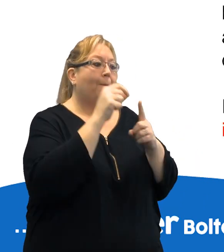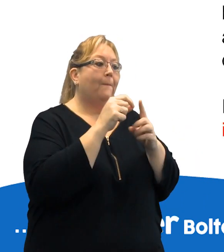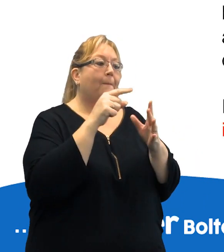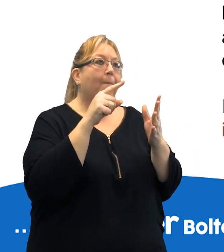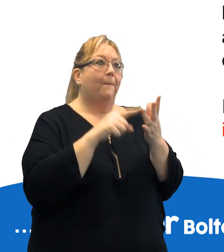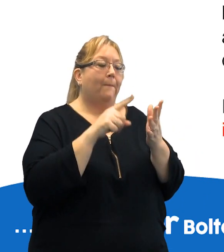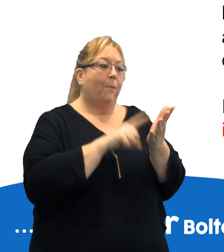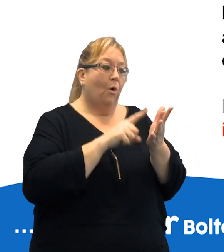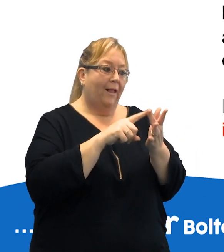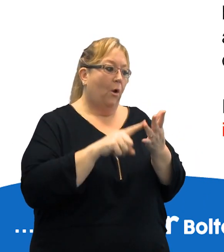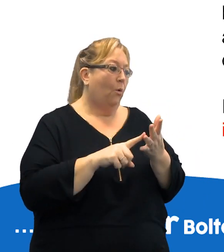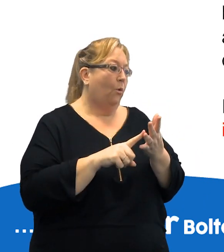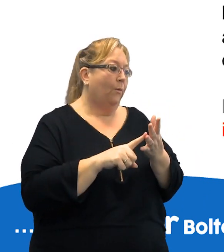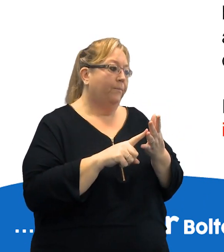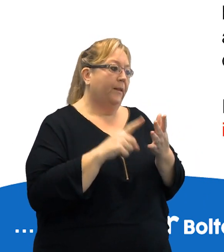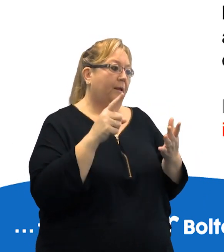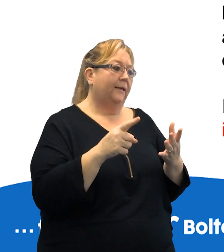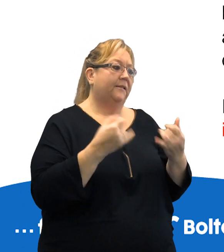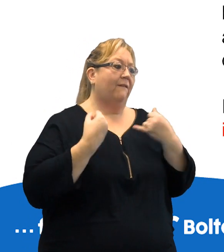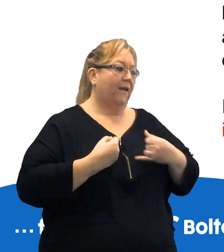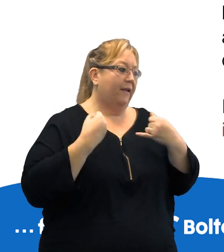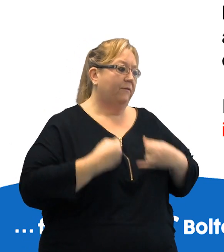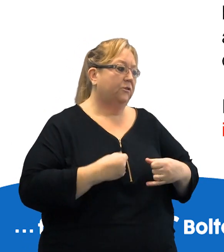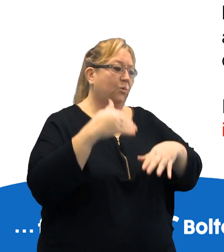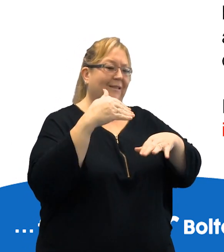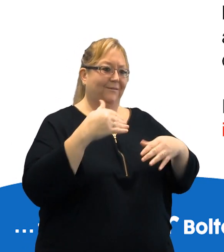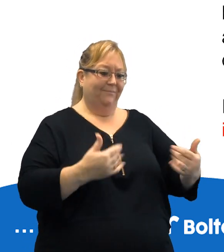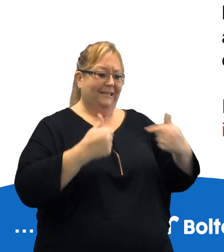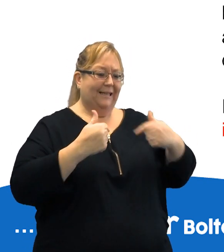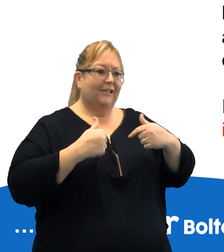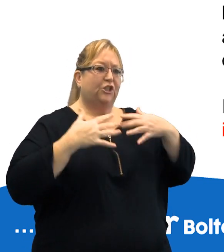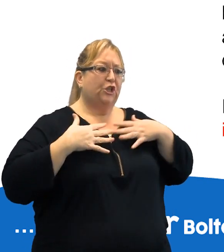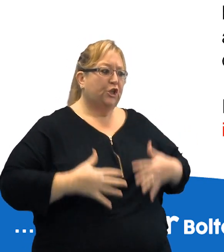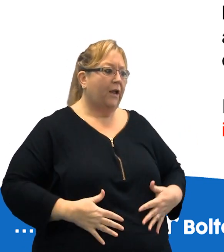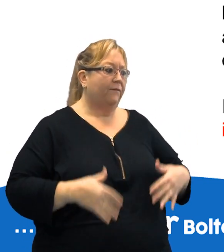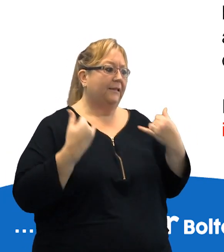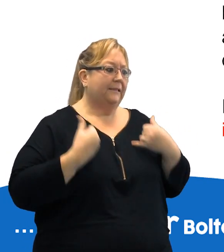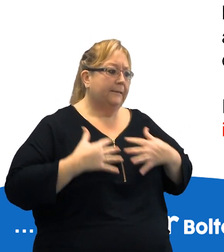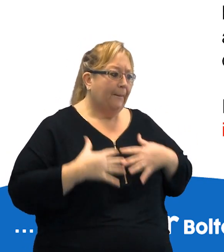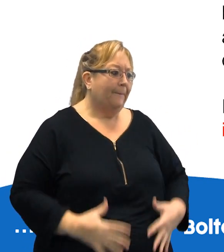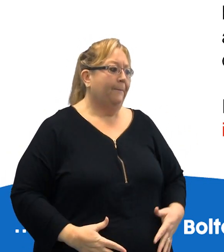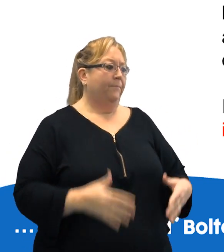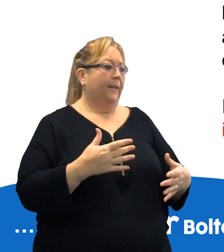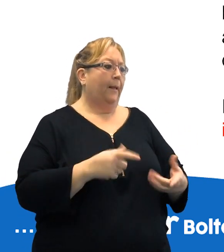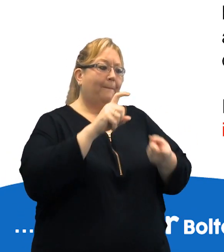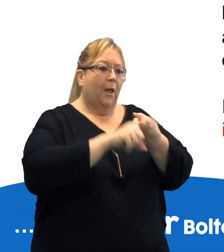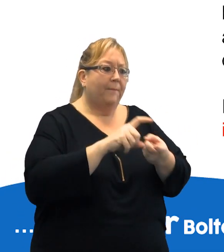Polio is a virus which attacks the nervous system and can cause permanent paralysis of the muscles. If polio affects the chest, muscles or brain,